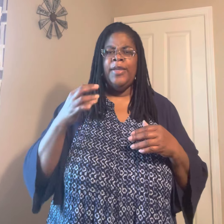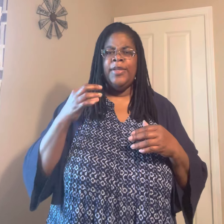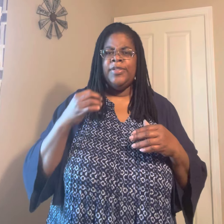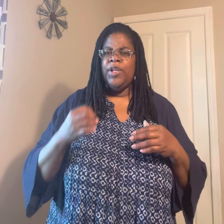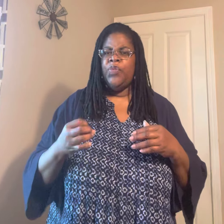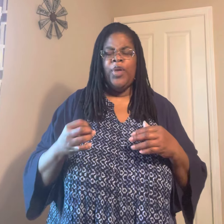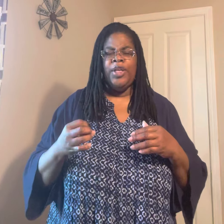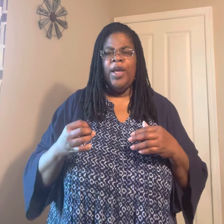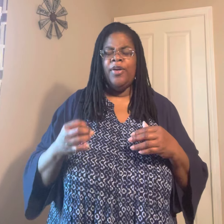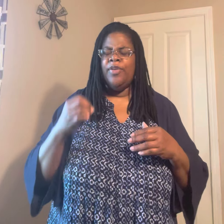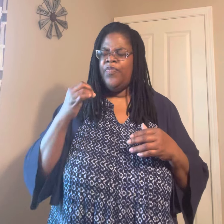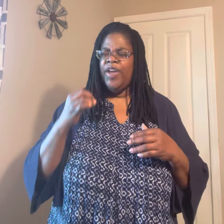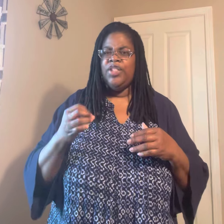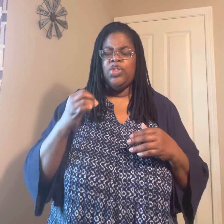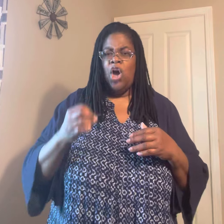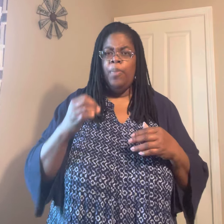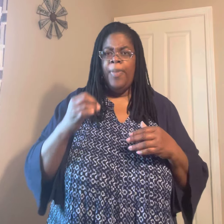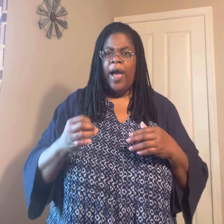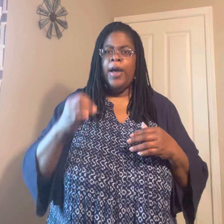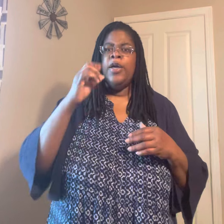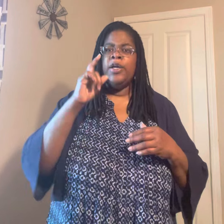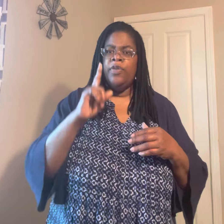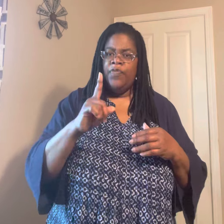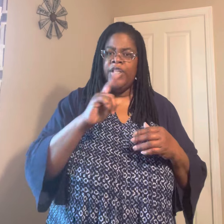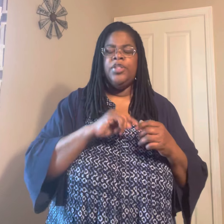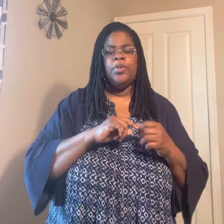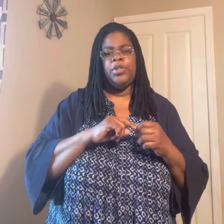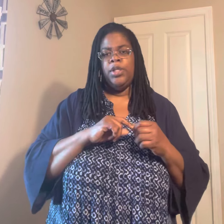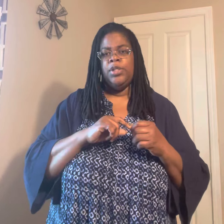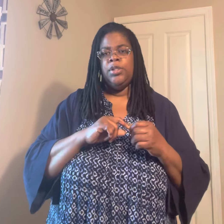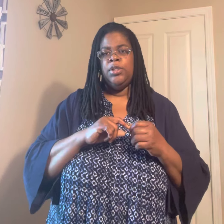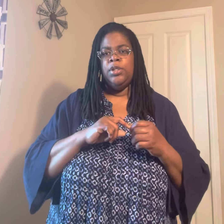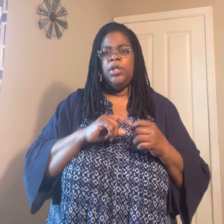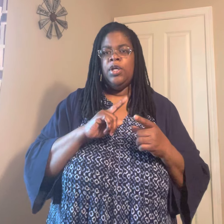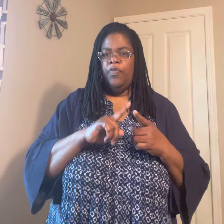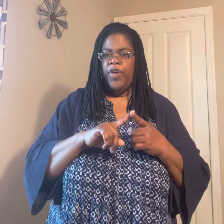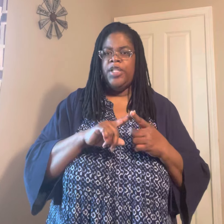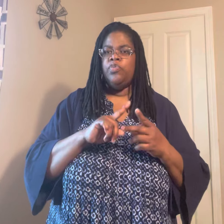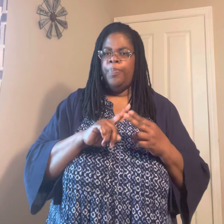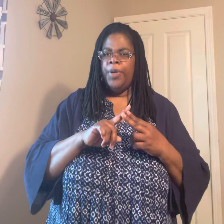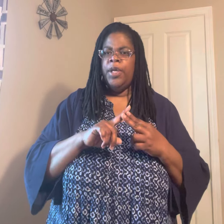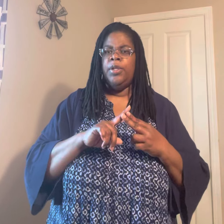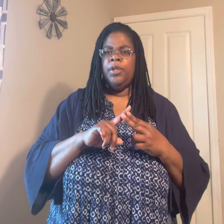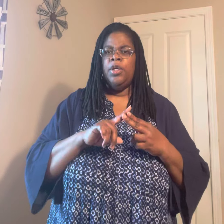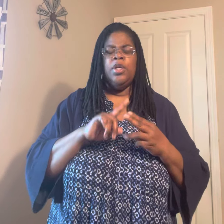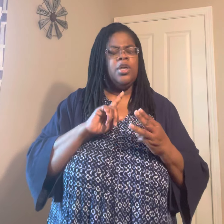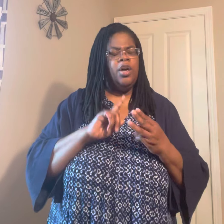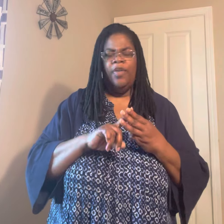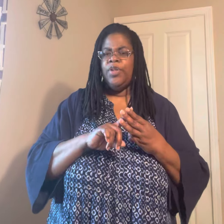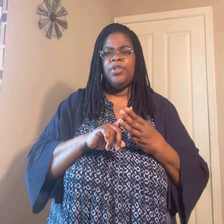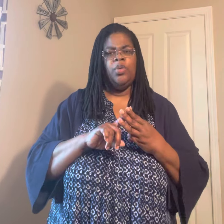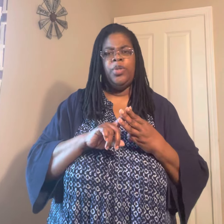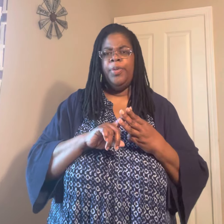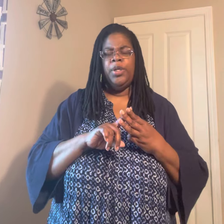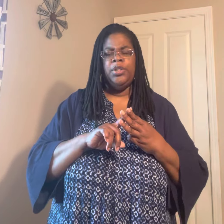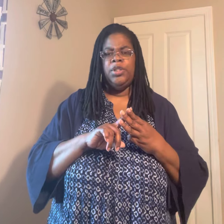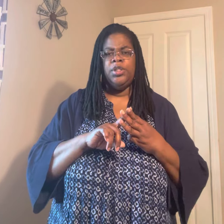and suffering right now. Confess. Start by confessing your sins. Confess. Repent. Cover yourself with the blood of Jesus.